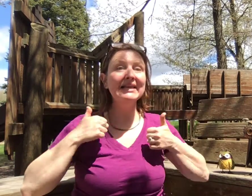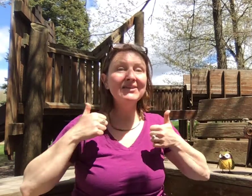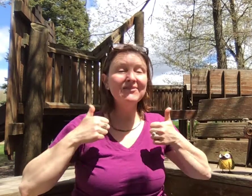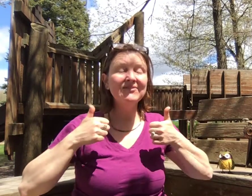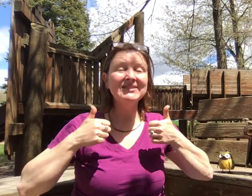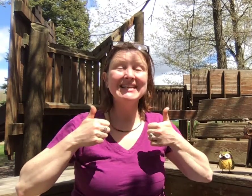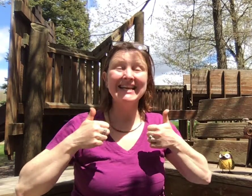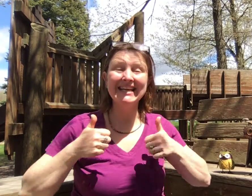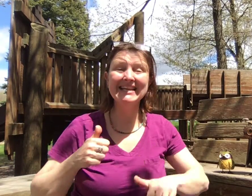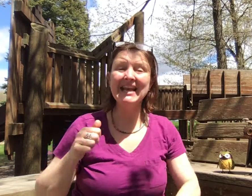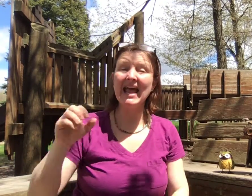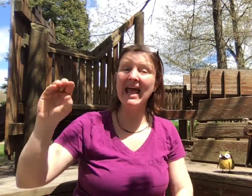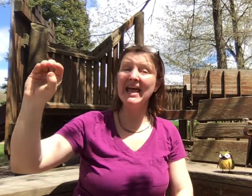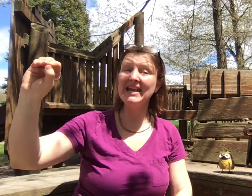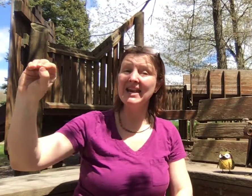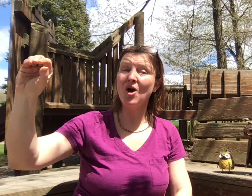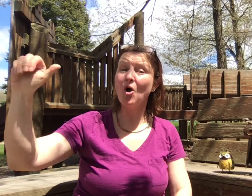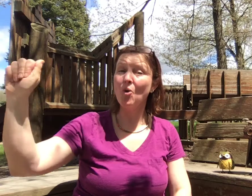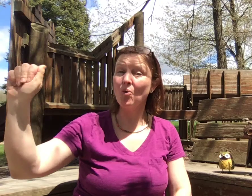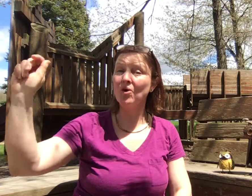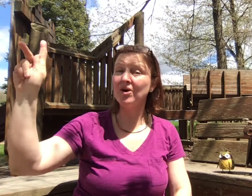The more she spoke.